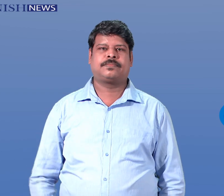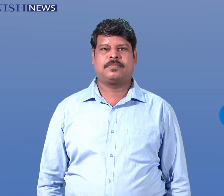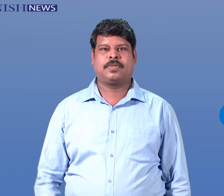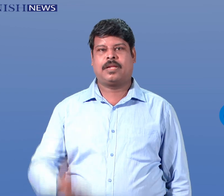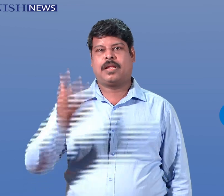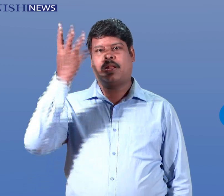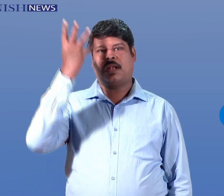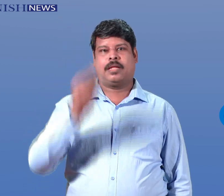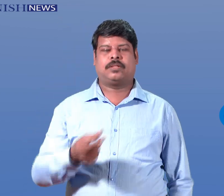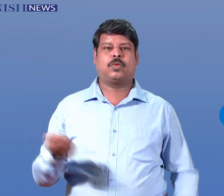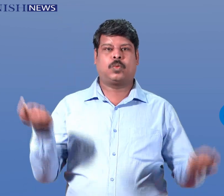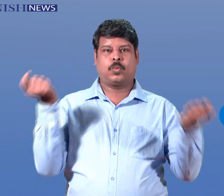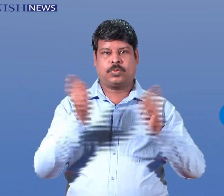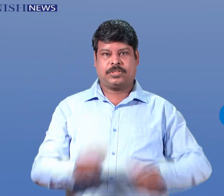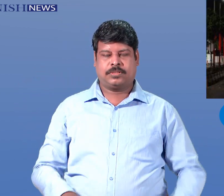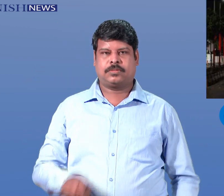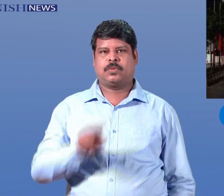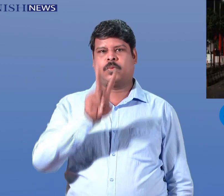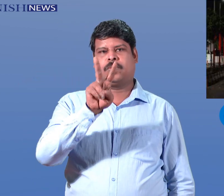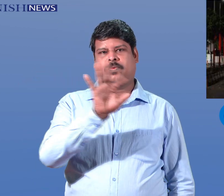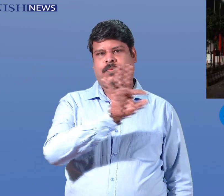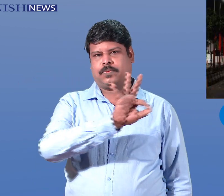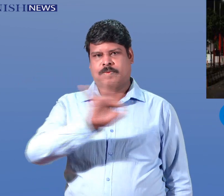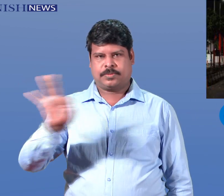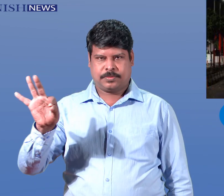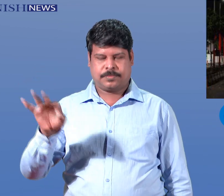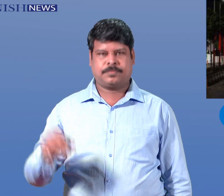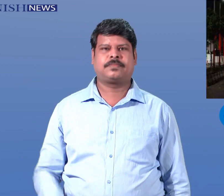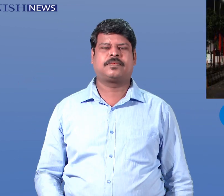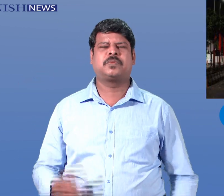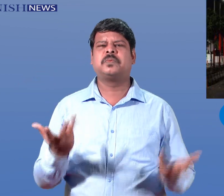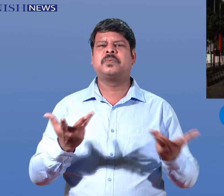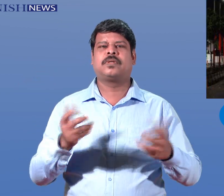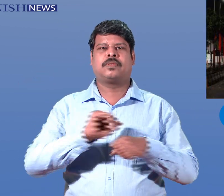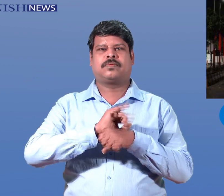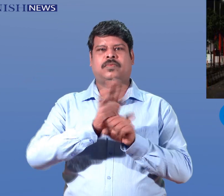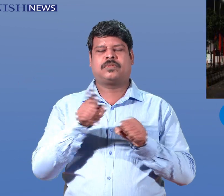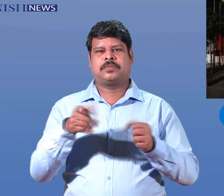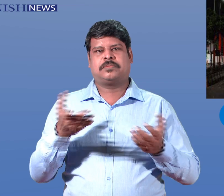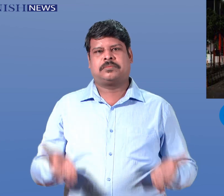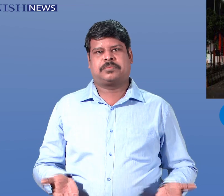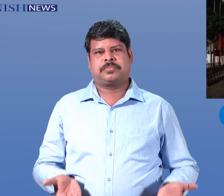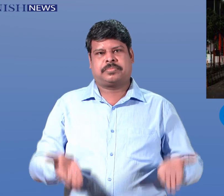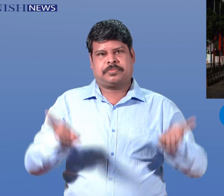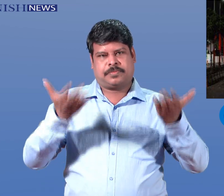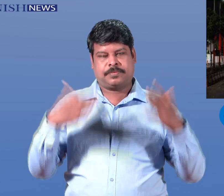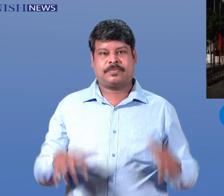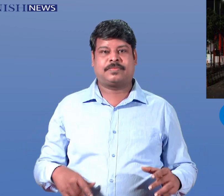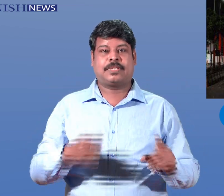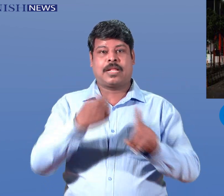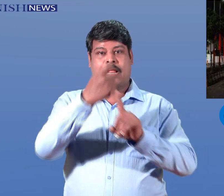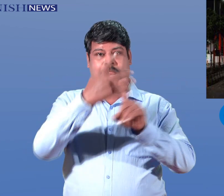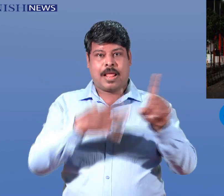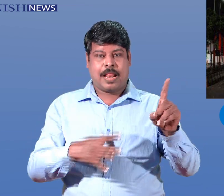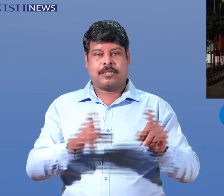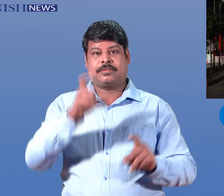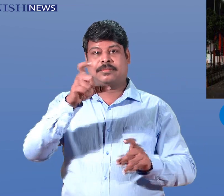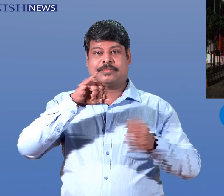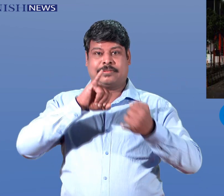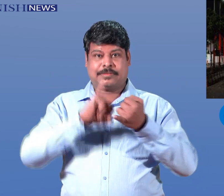Night curfew for two weeks has been imposed in Kerala among the new rush in COVID-19 cases across